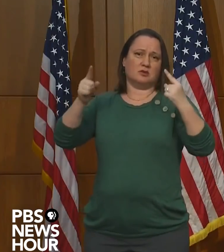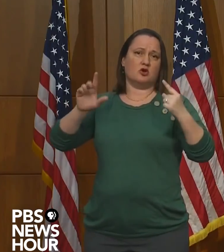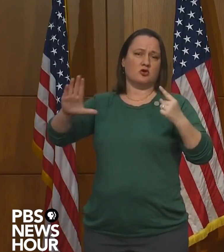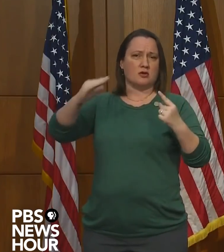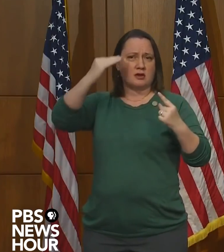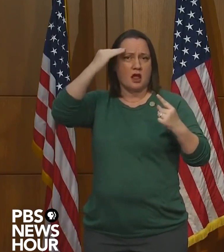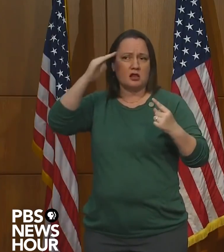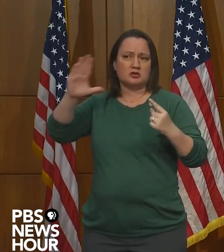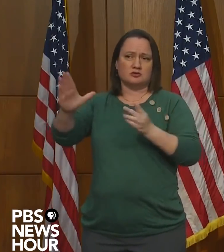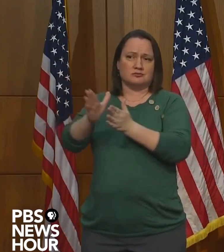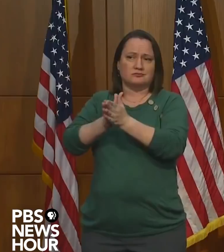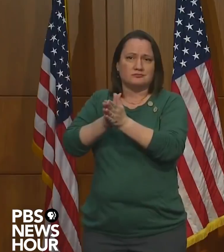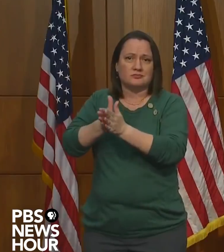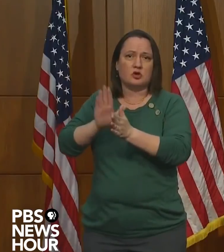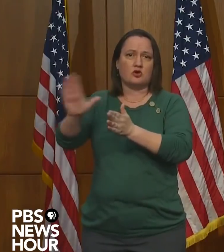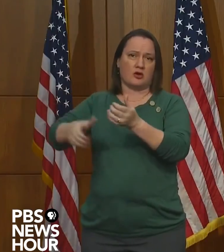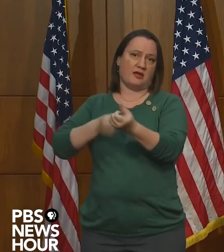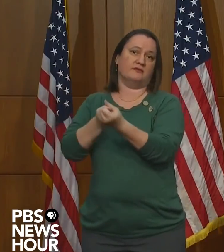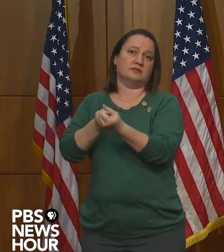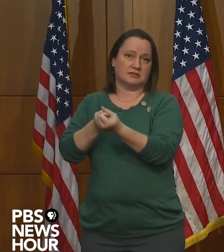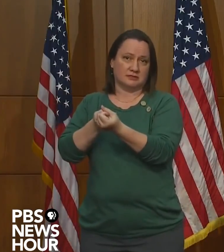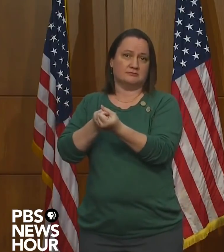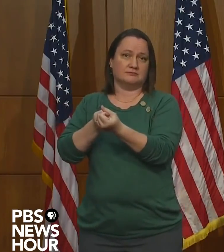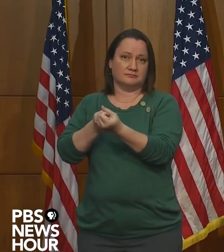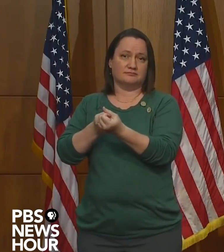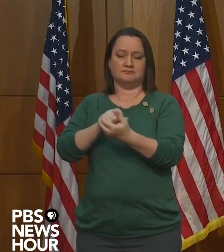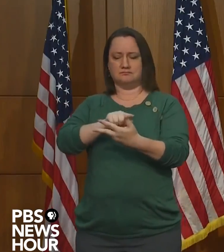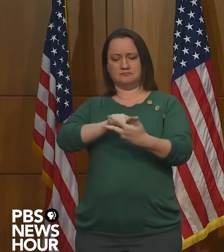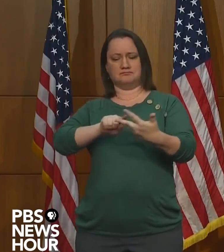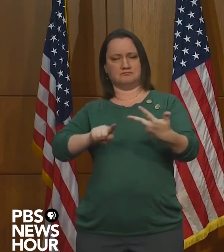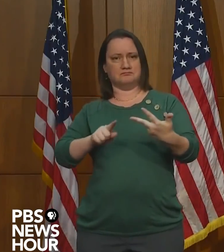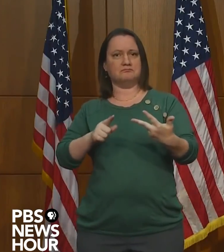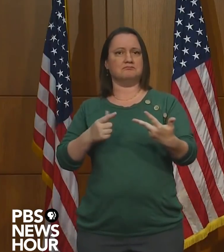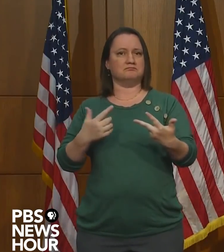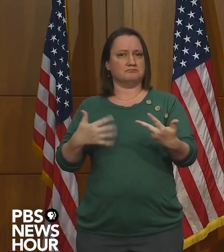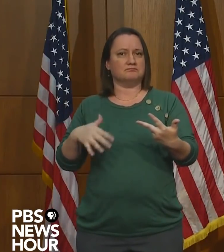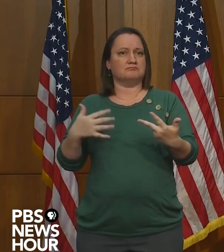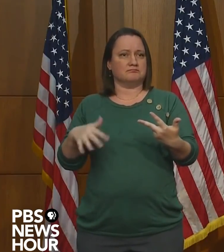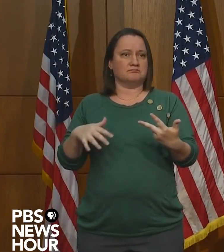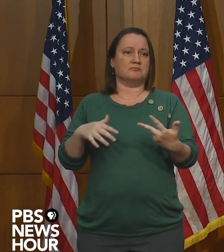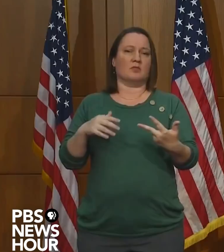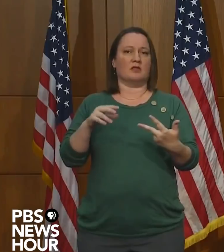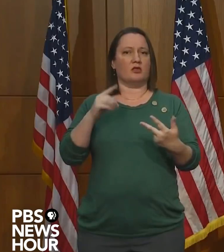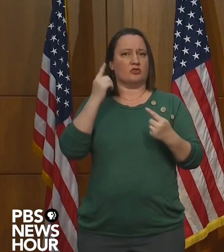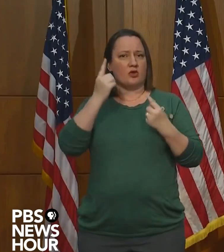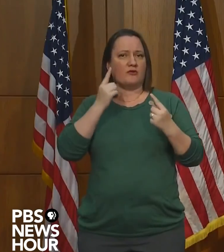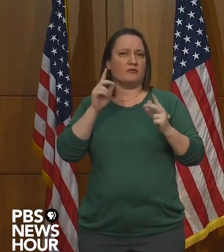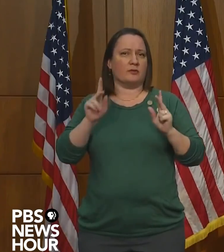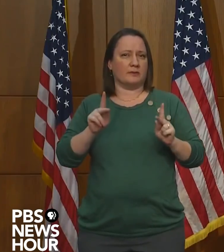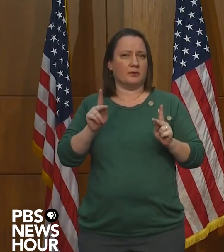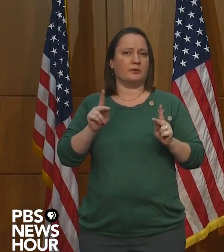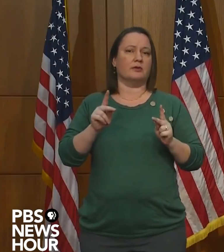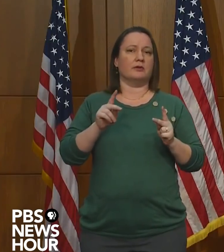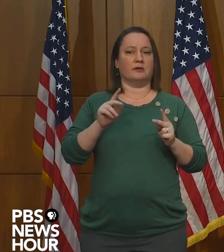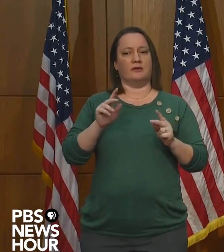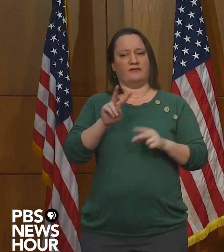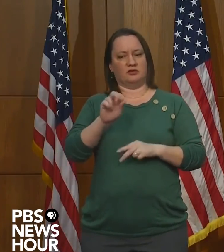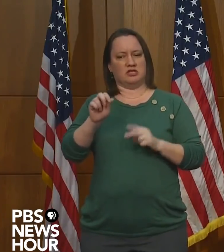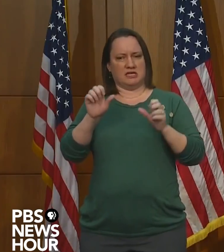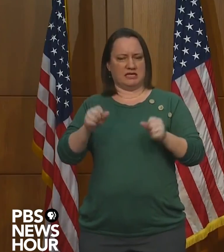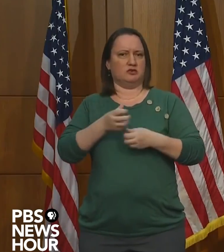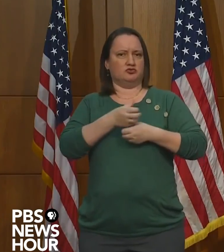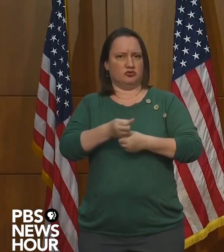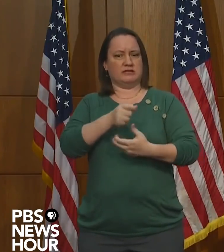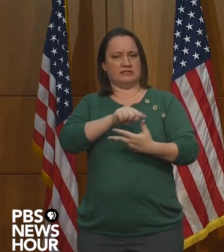advocacy. These are thoughtful people who Virginians can trust. I believe all three of them will